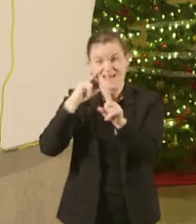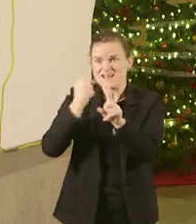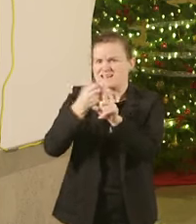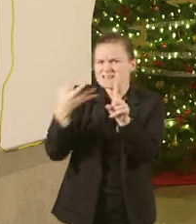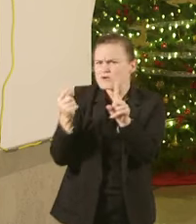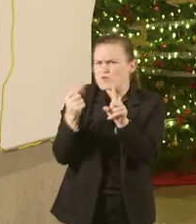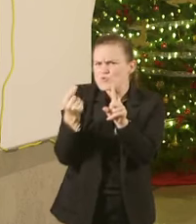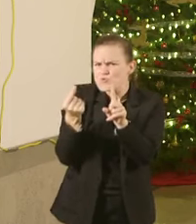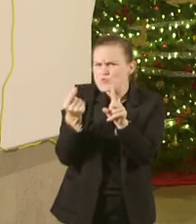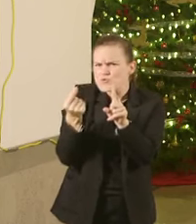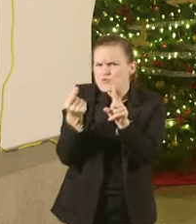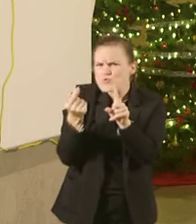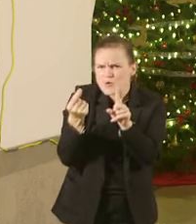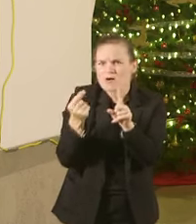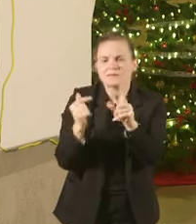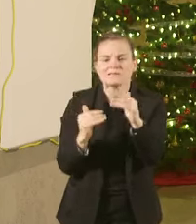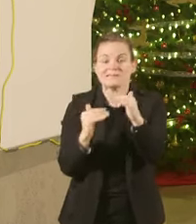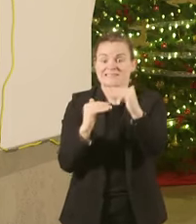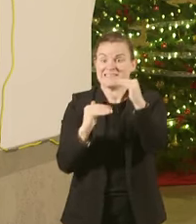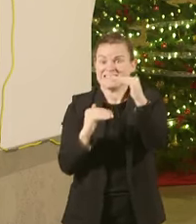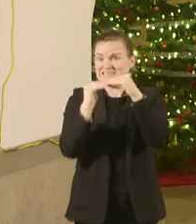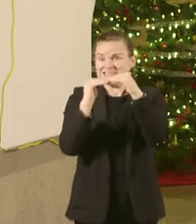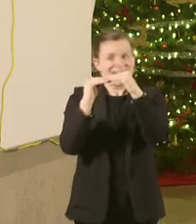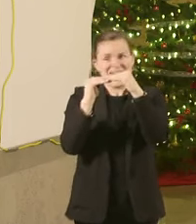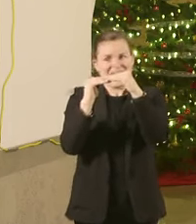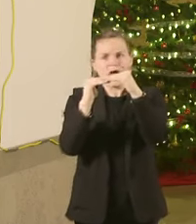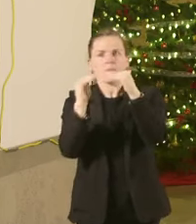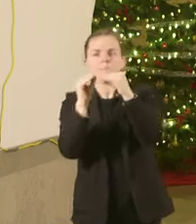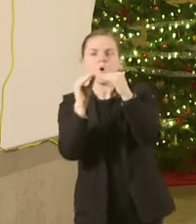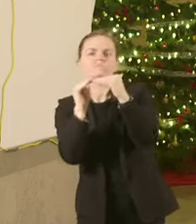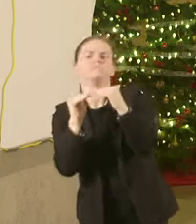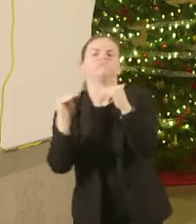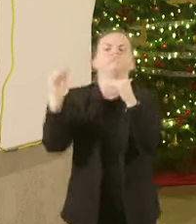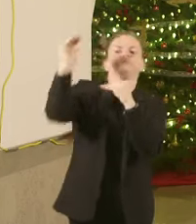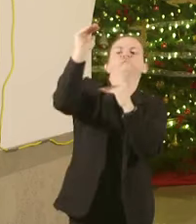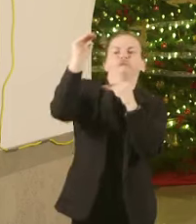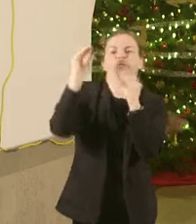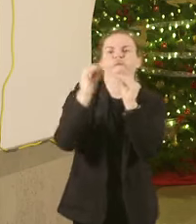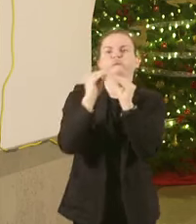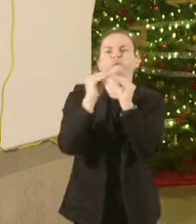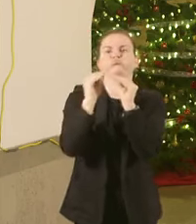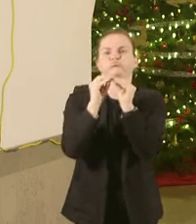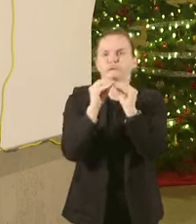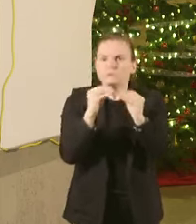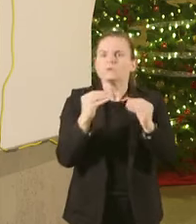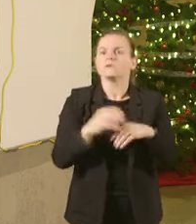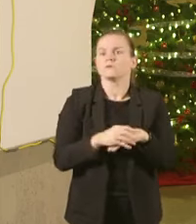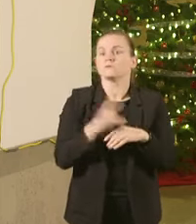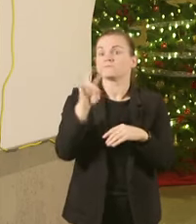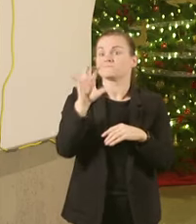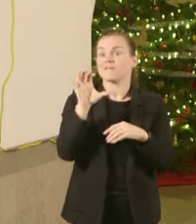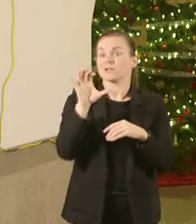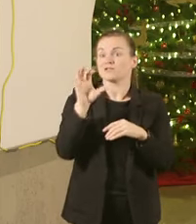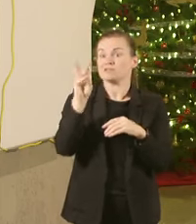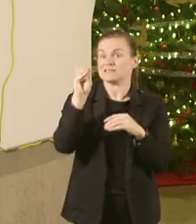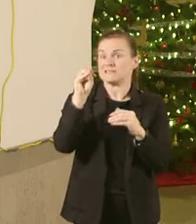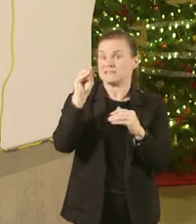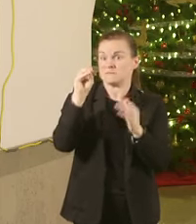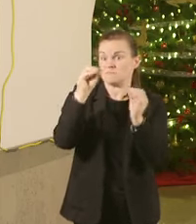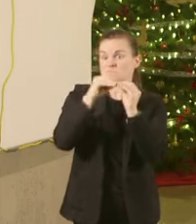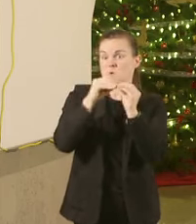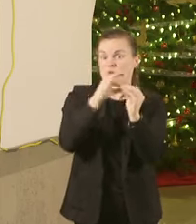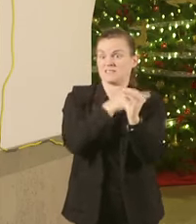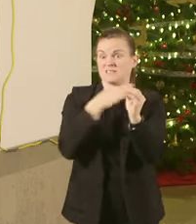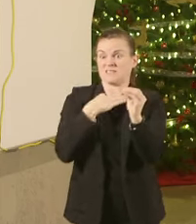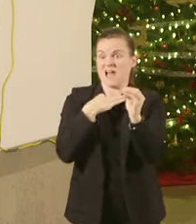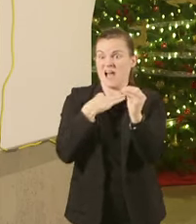the plan will allow for up to 760 additional staff across the state including